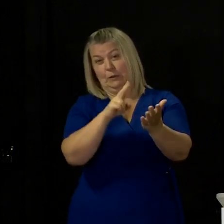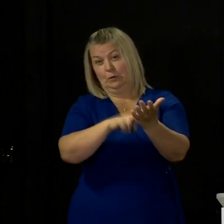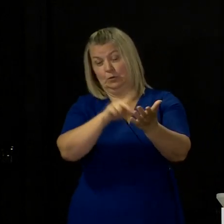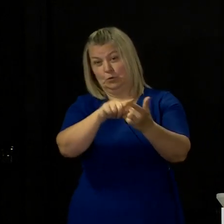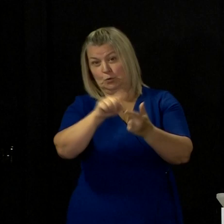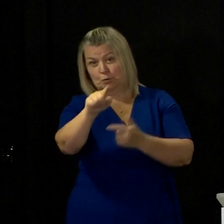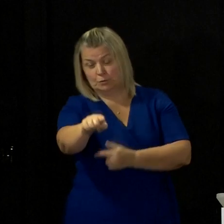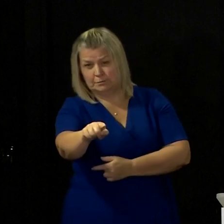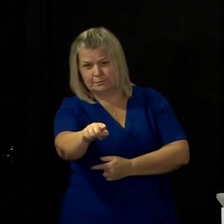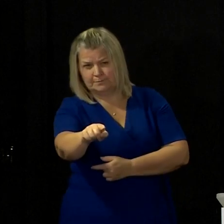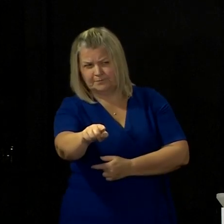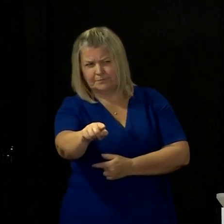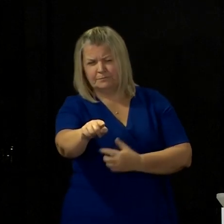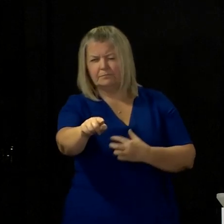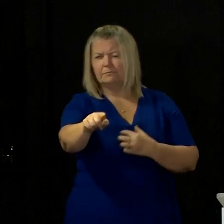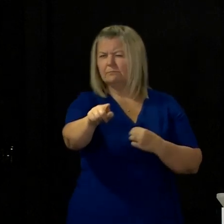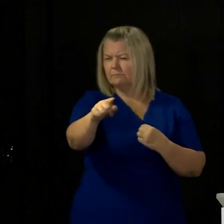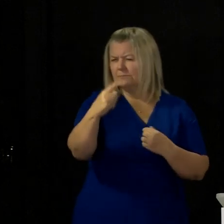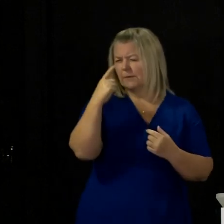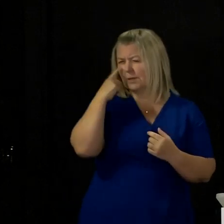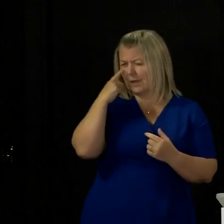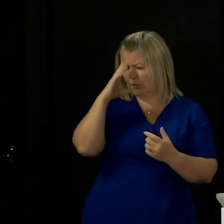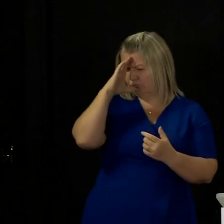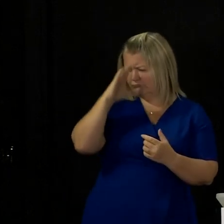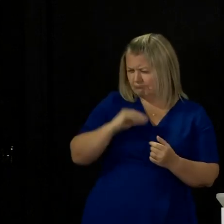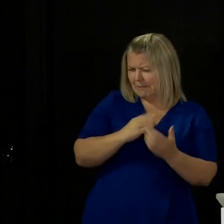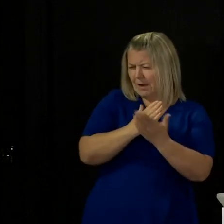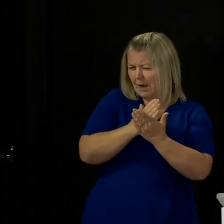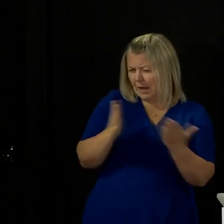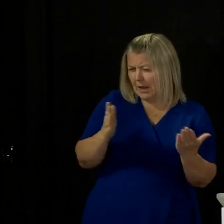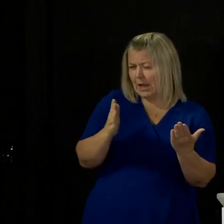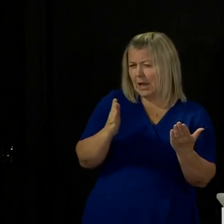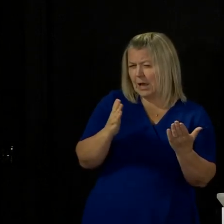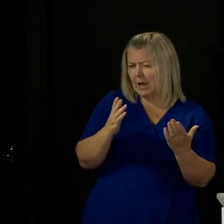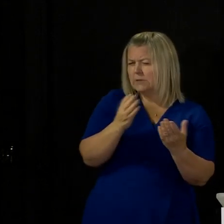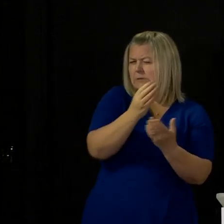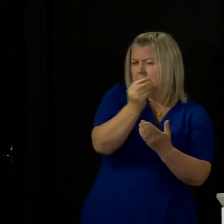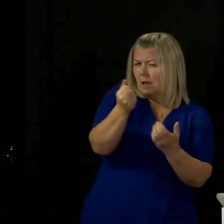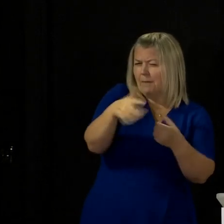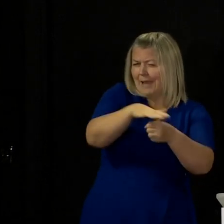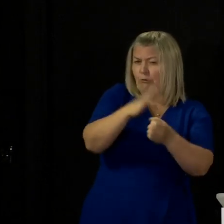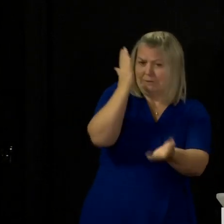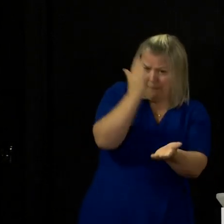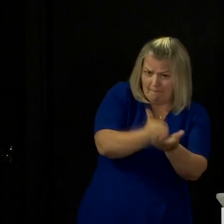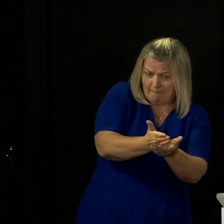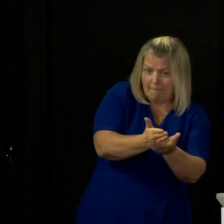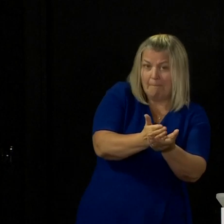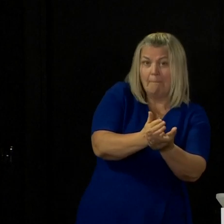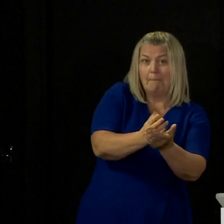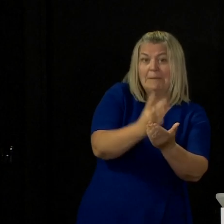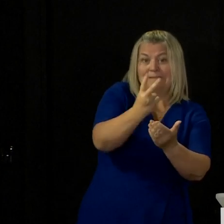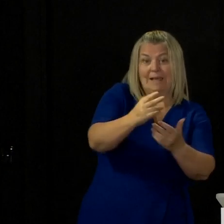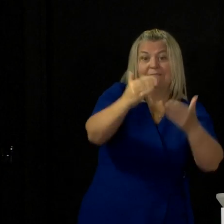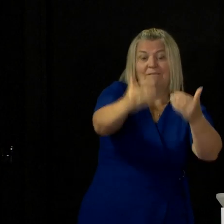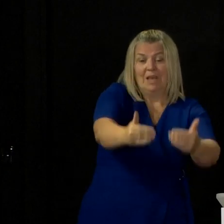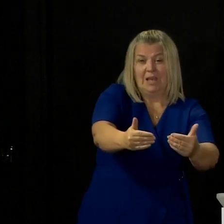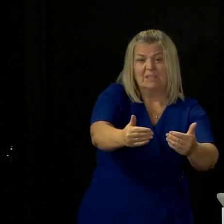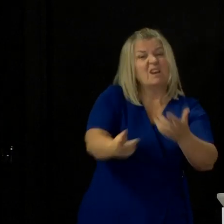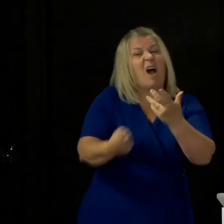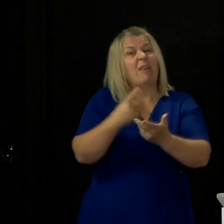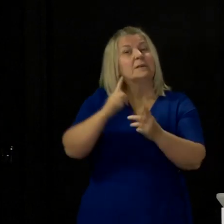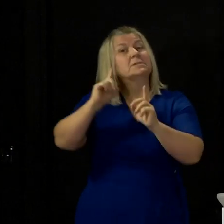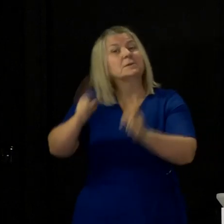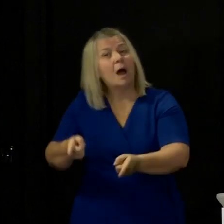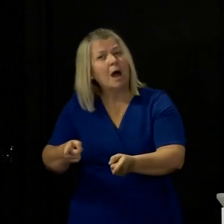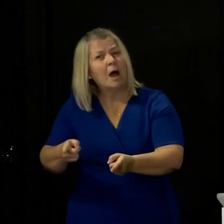and the least likely to be moved into if all goes to plan No I can't tell you that right now because it would be premature because we